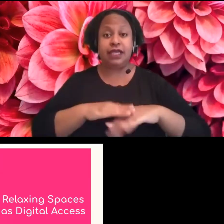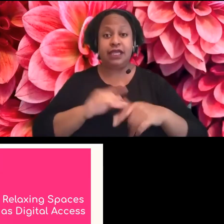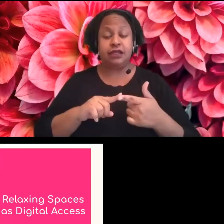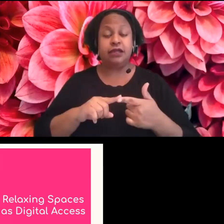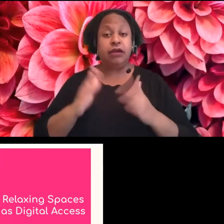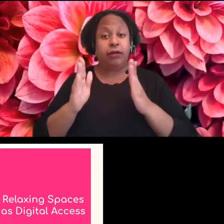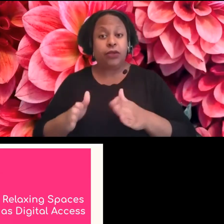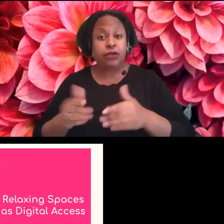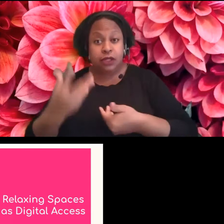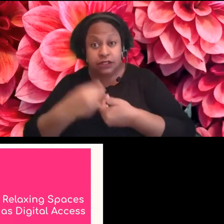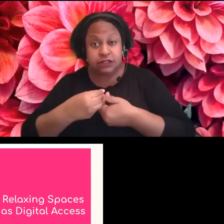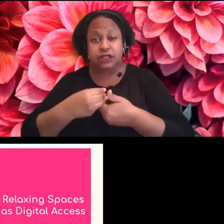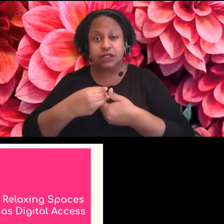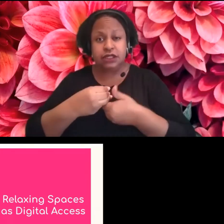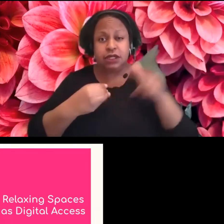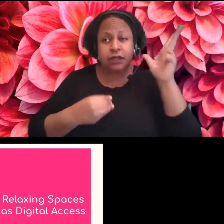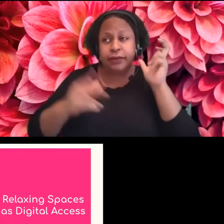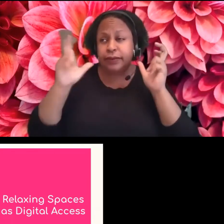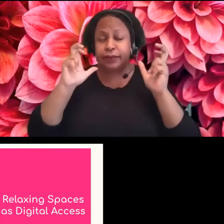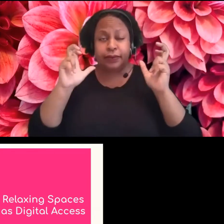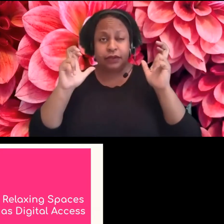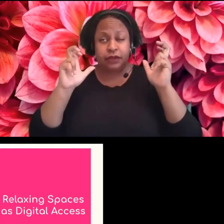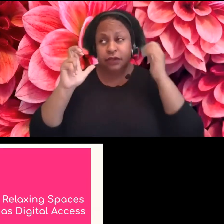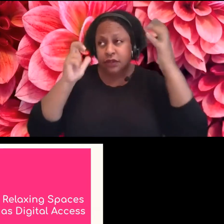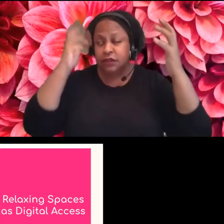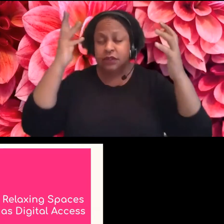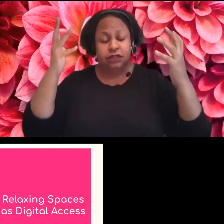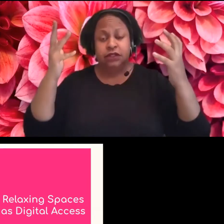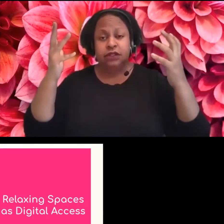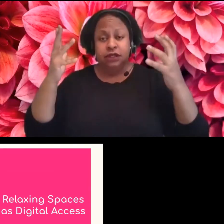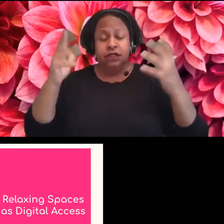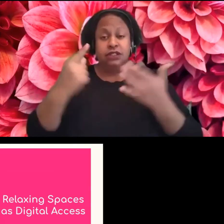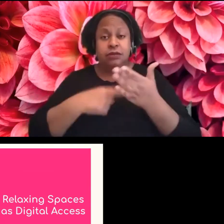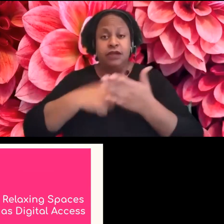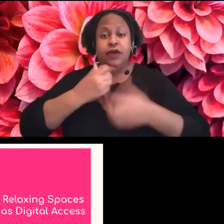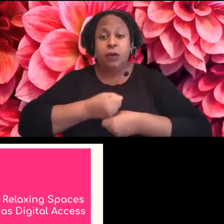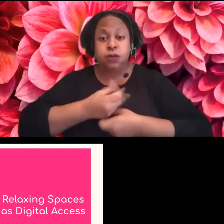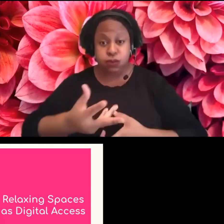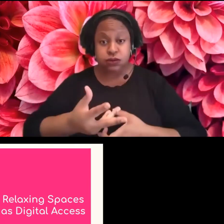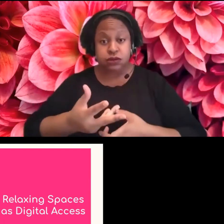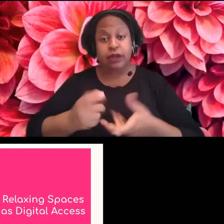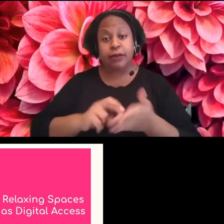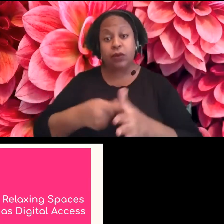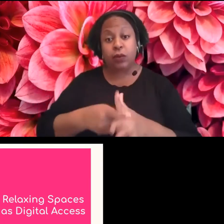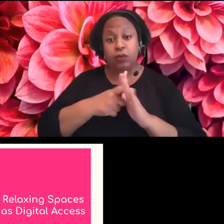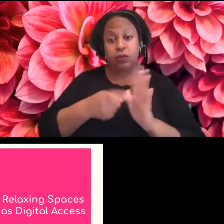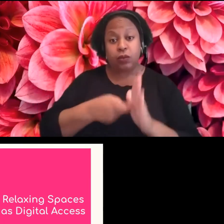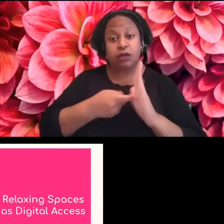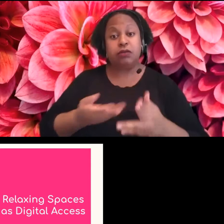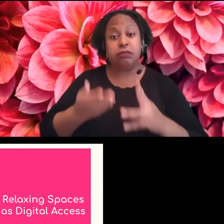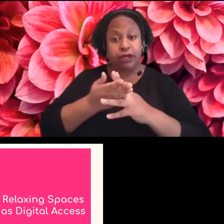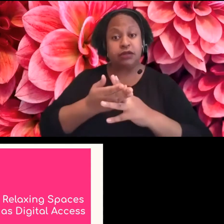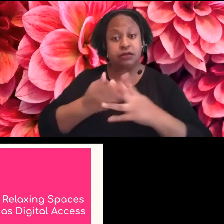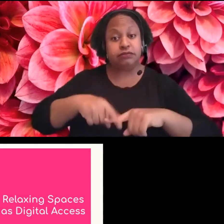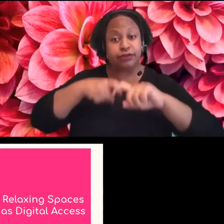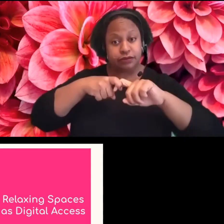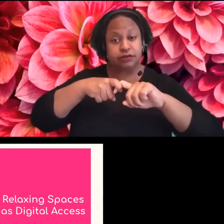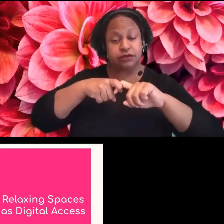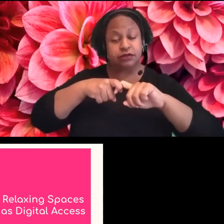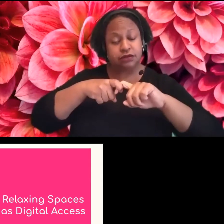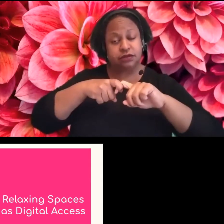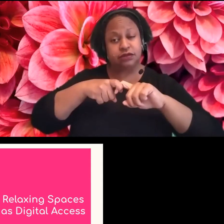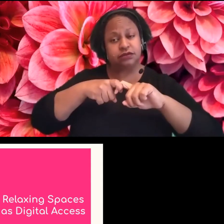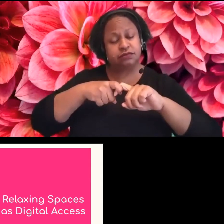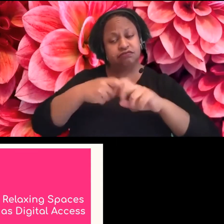the different, um, auditory inputs. It's quite exhausting. So the breaks are very boring for disabled, um, deaf, mad